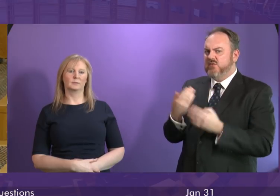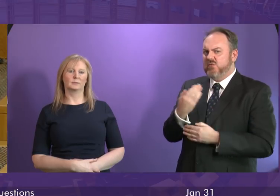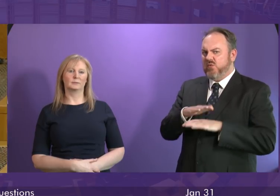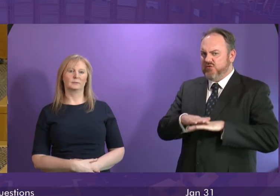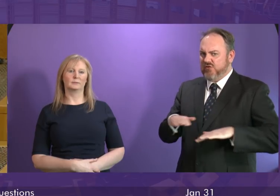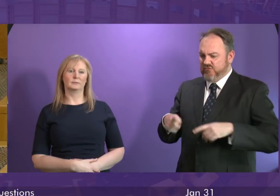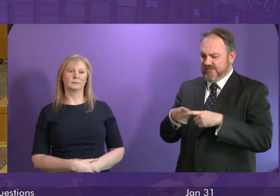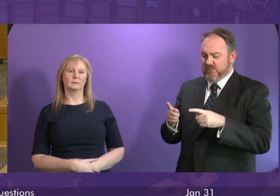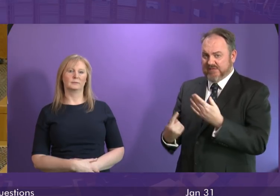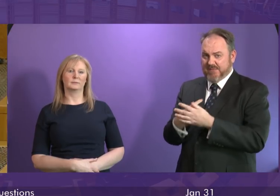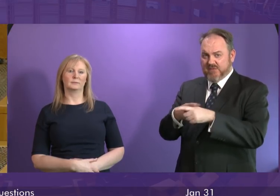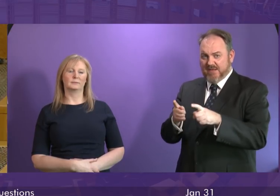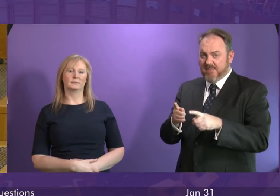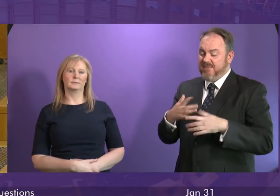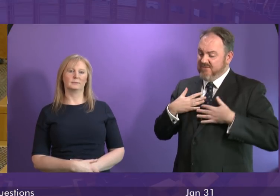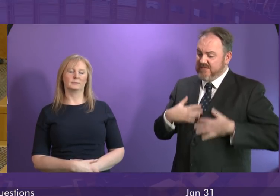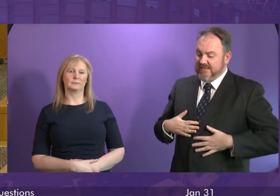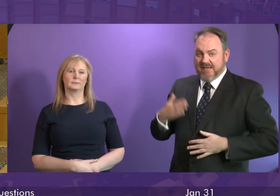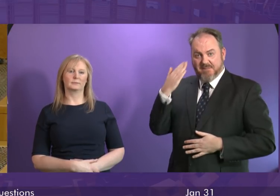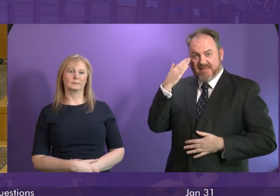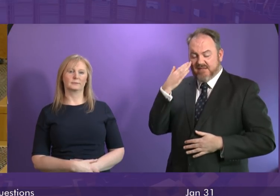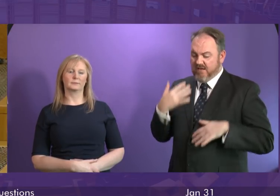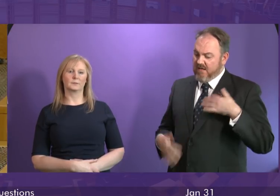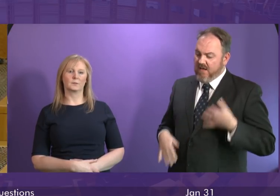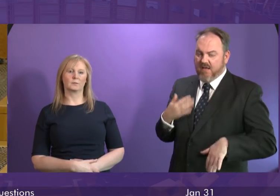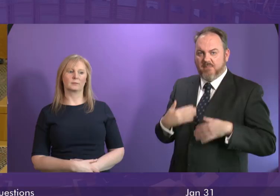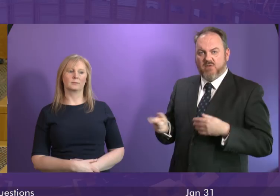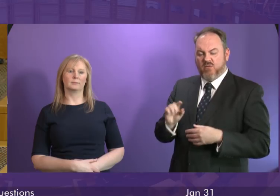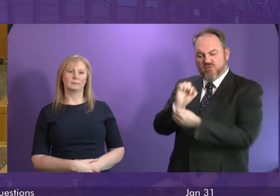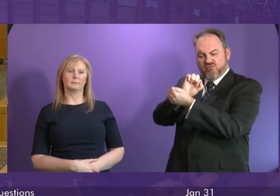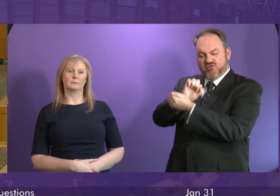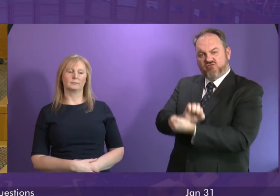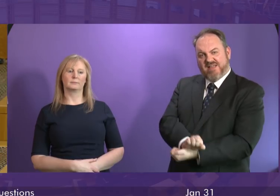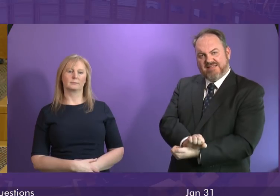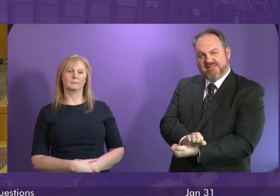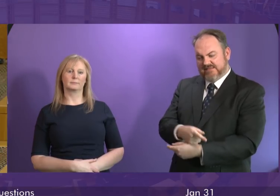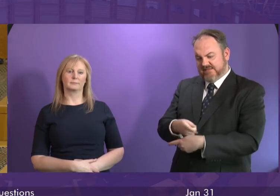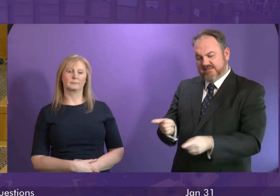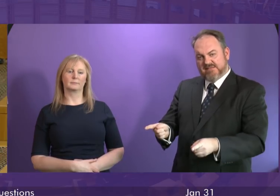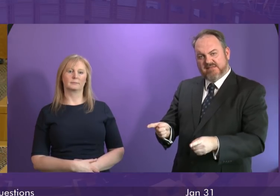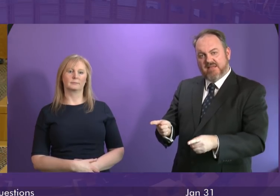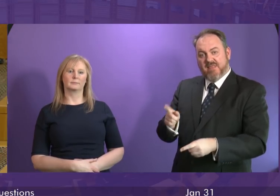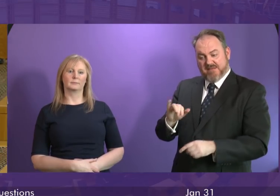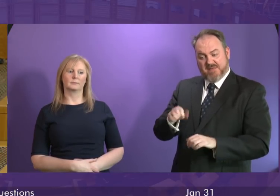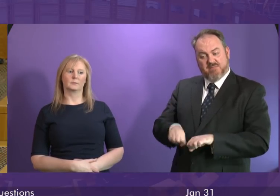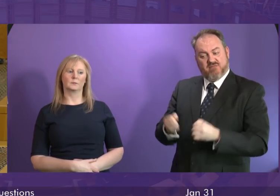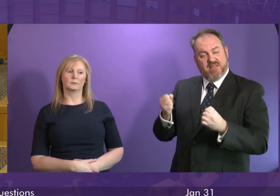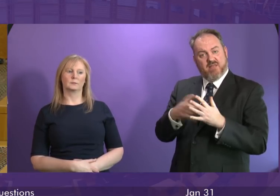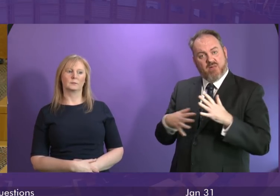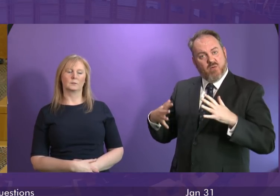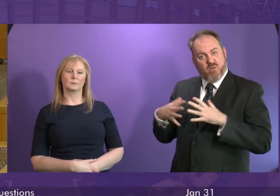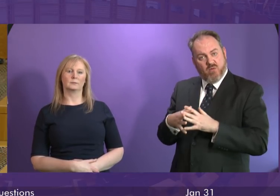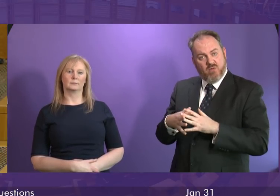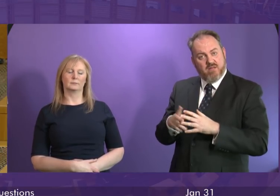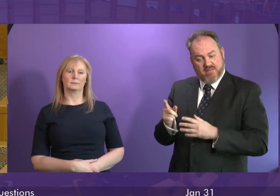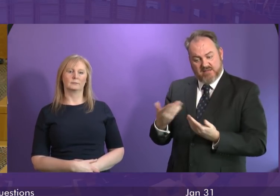physically and mentally harmed by restraint practices in Scottish schools that may be illegal this is the